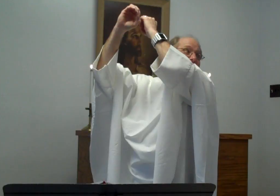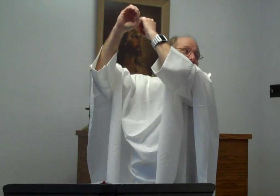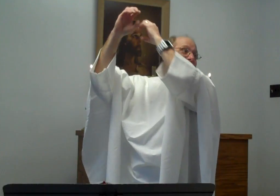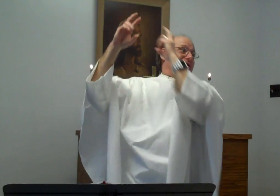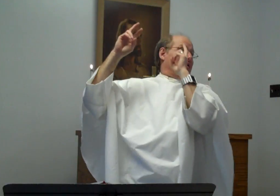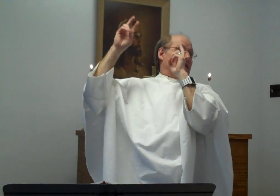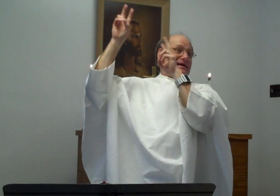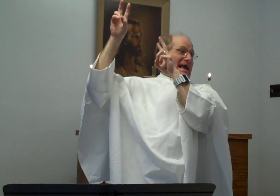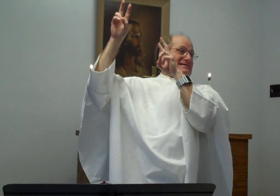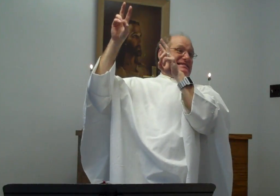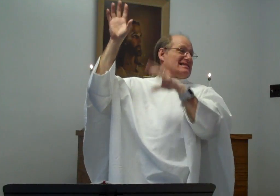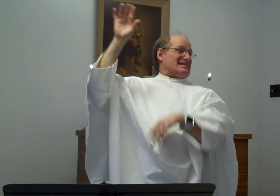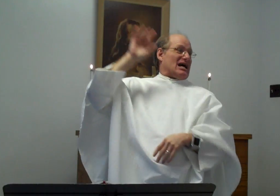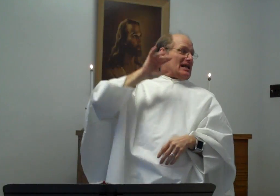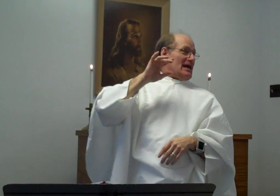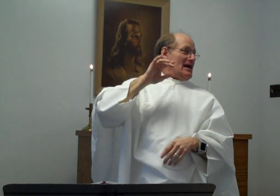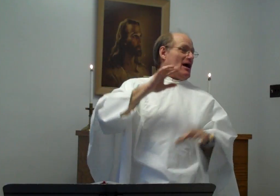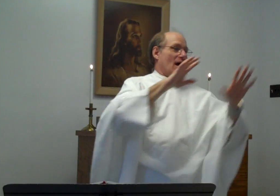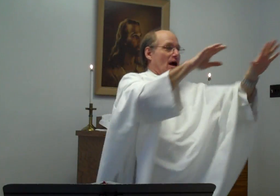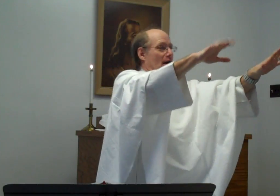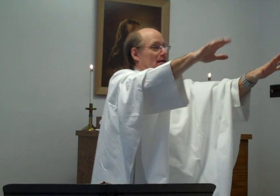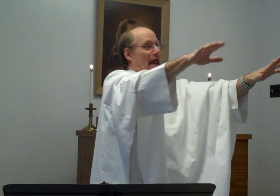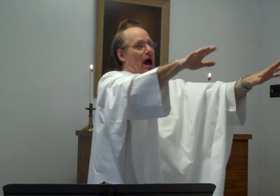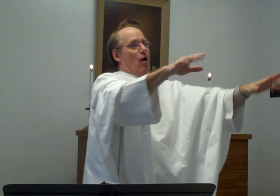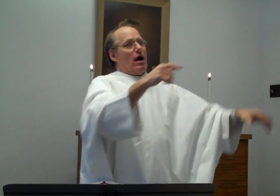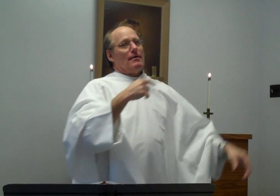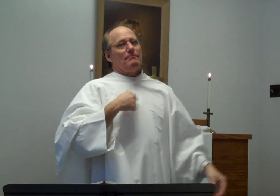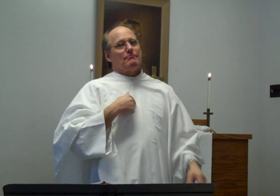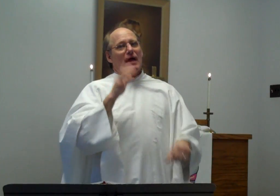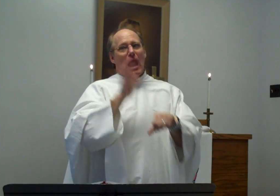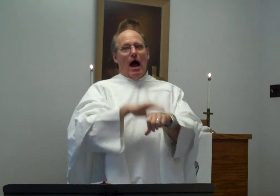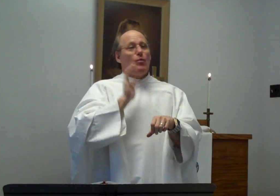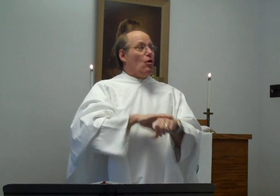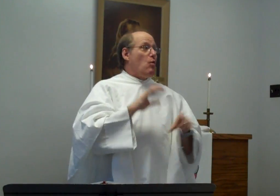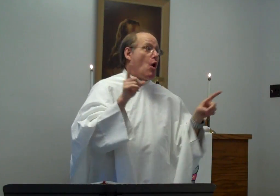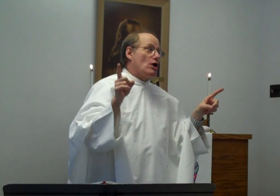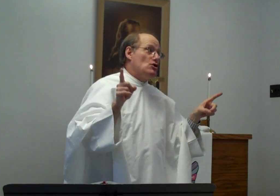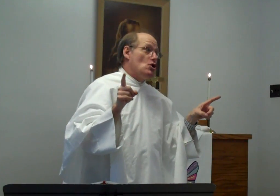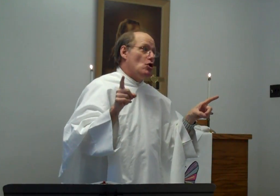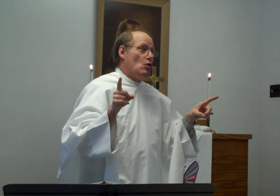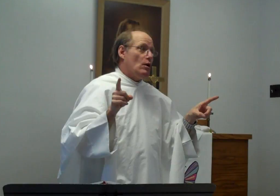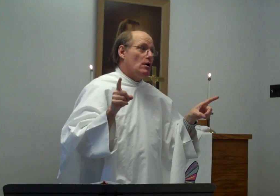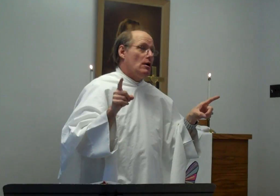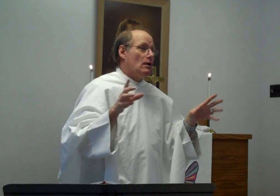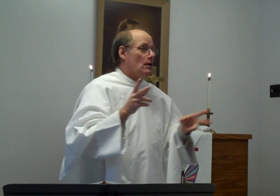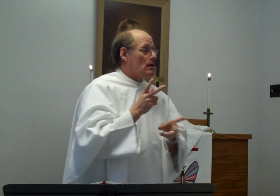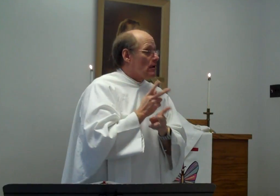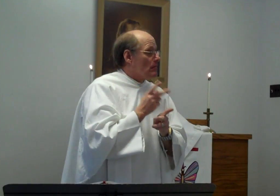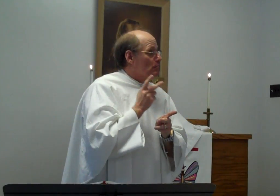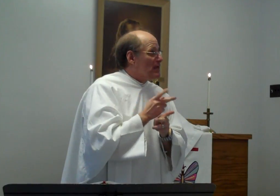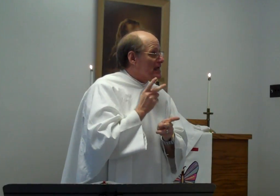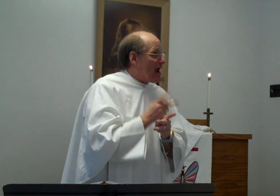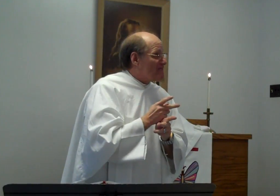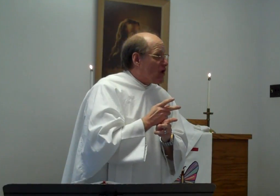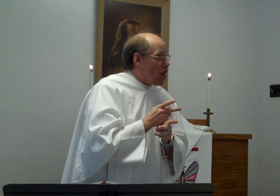Can't see the sun. Now, I will warn you. Be careful.